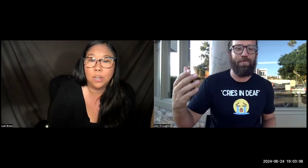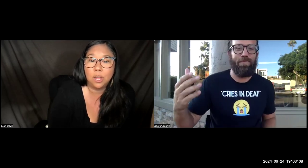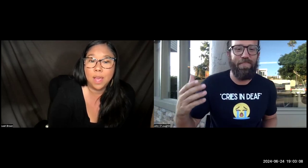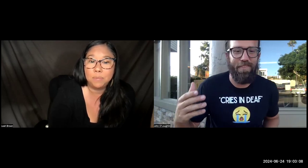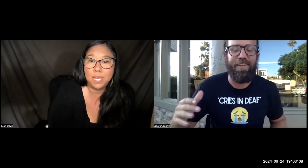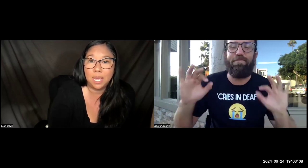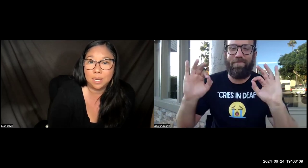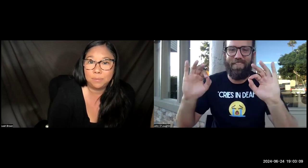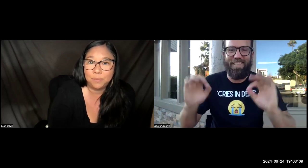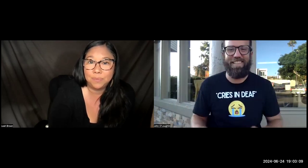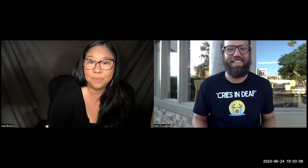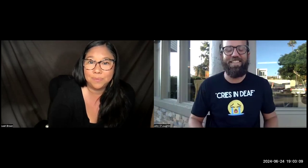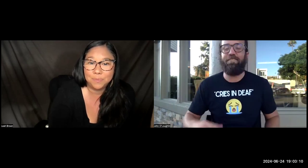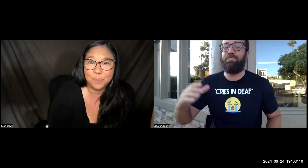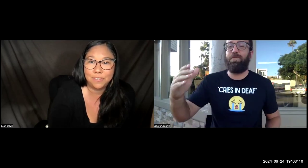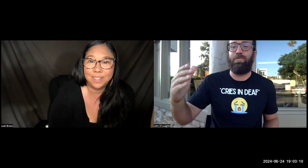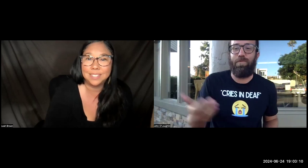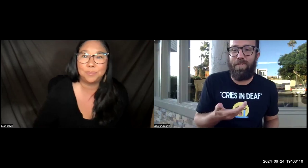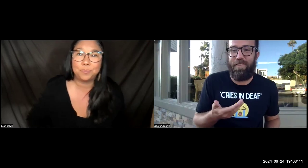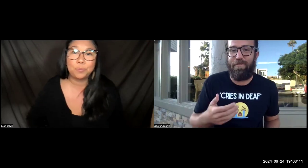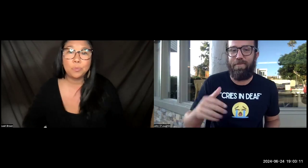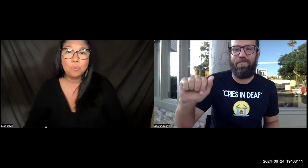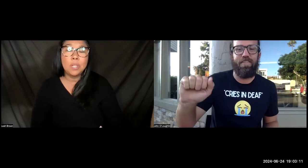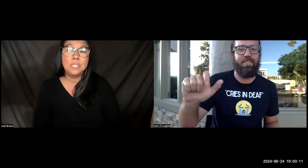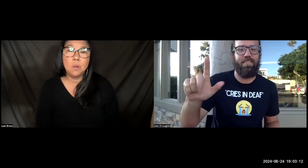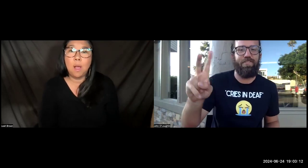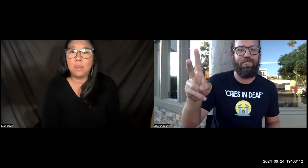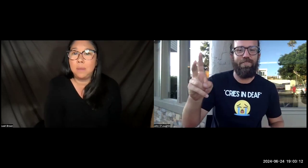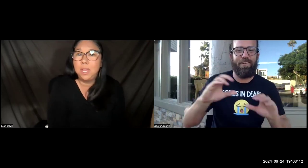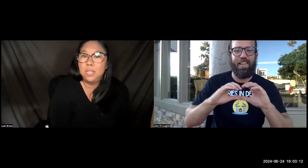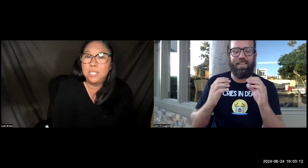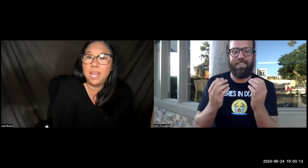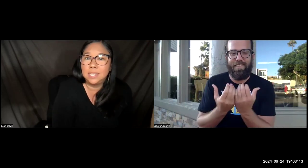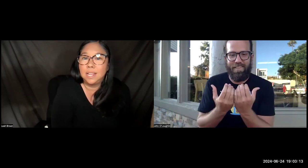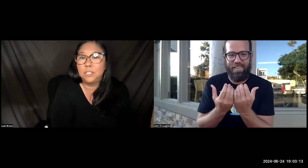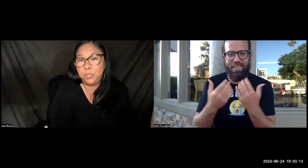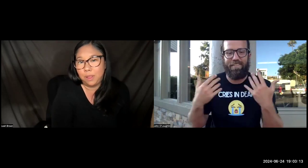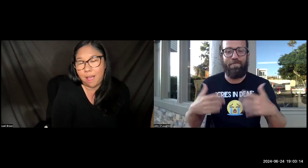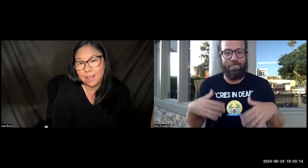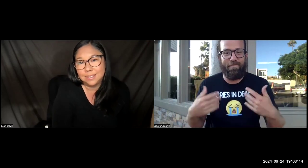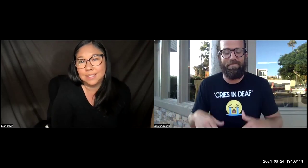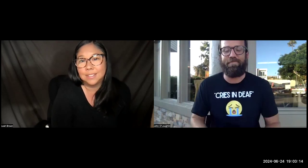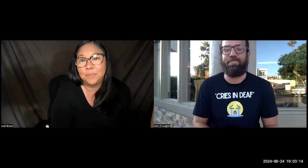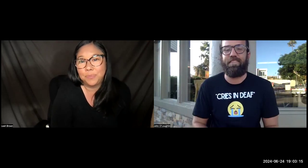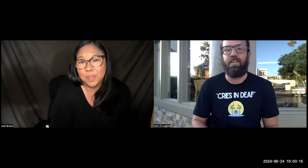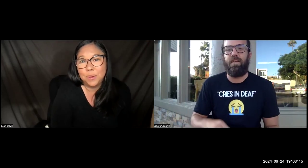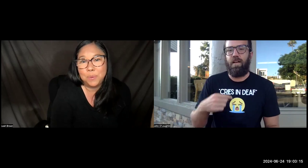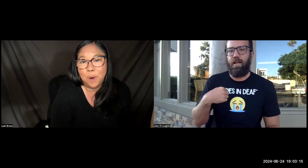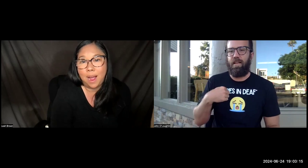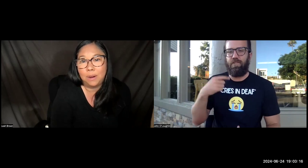going to go ahead and begin. Perfect. So welcome to ASL two class. Wow.